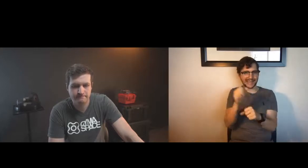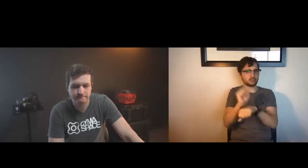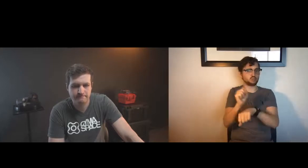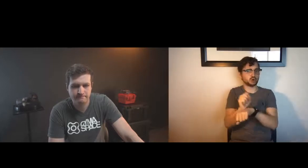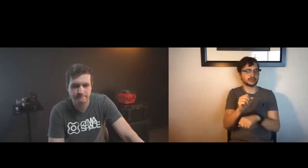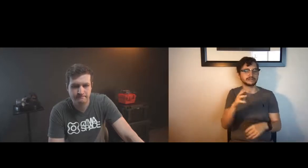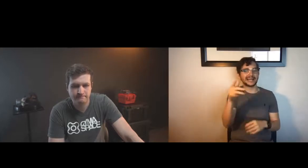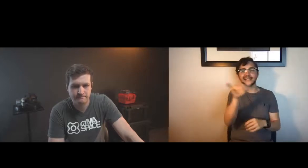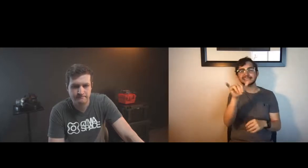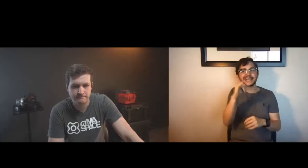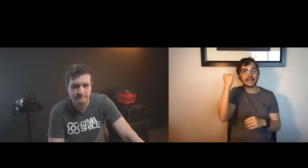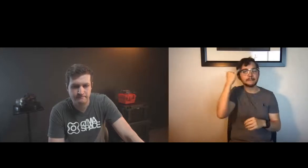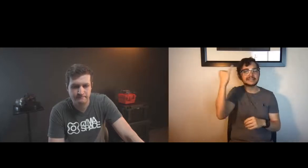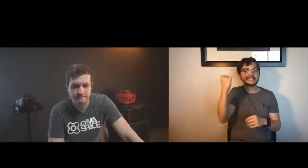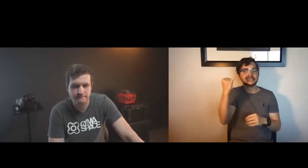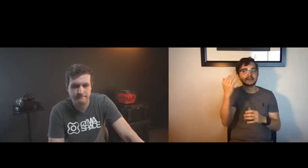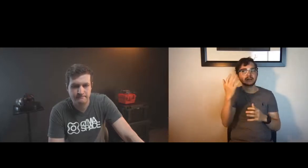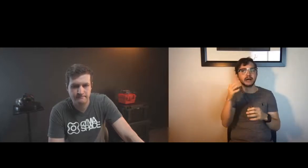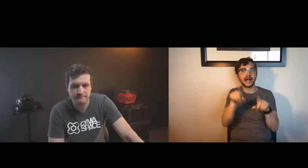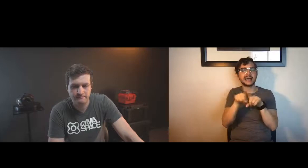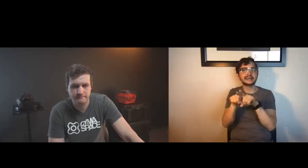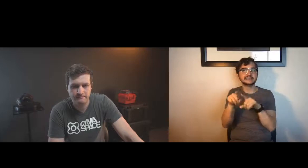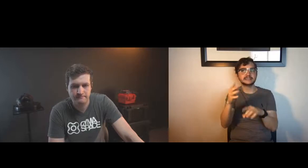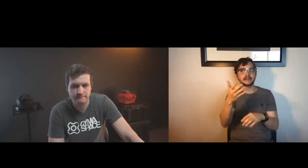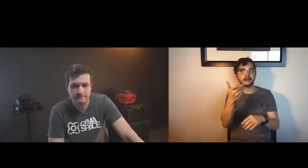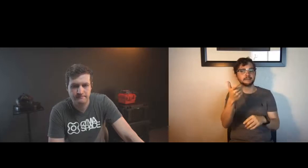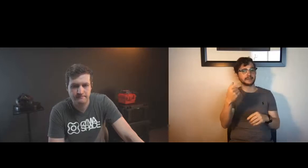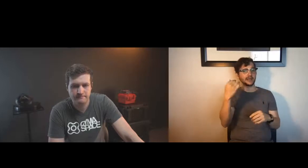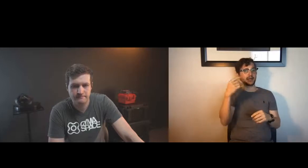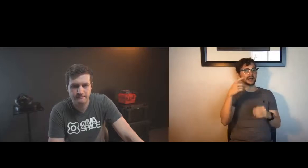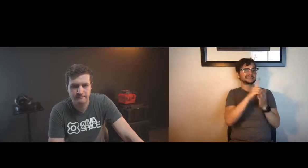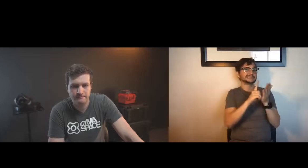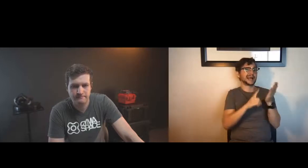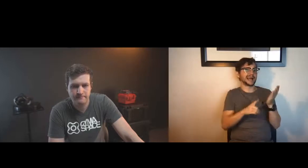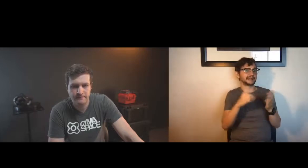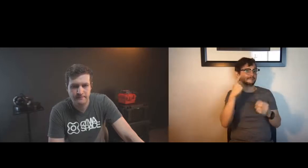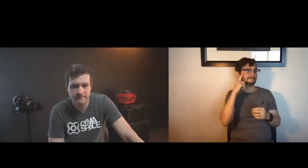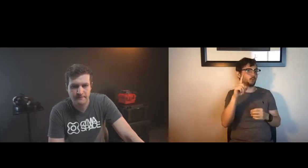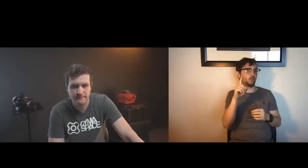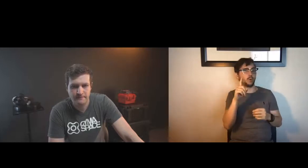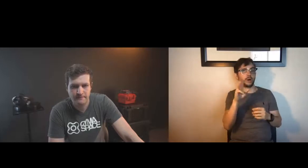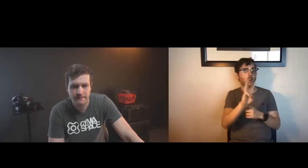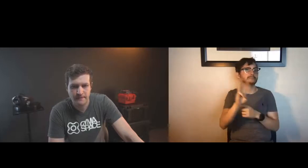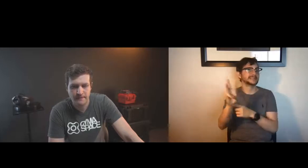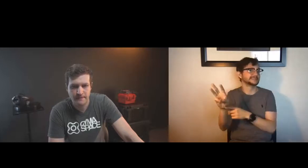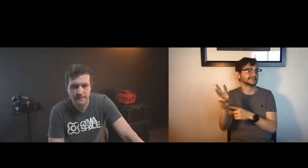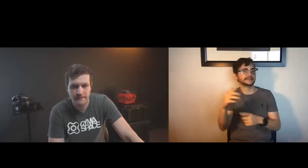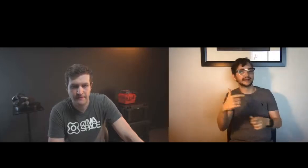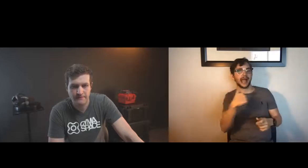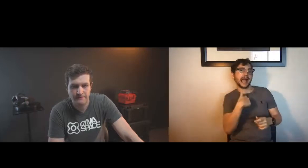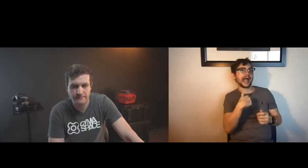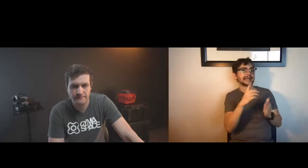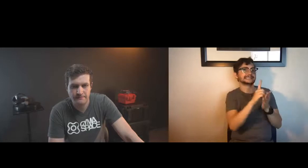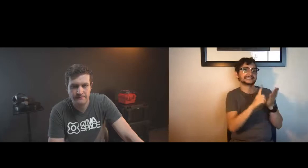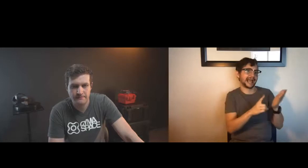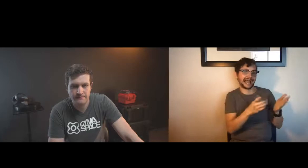3d model and make the modifications needed to make it physically work i think it's analogous to designing